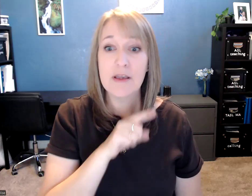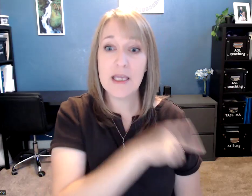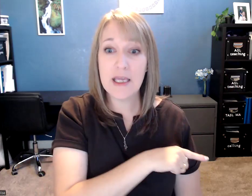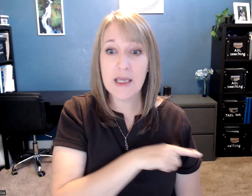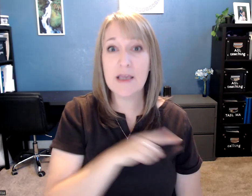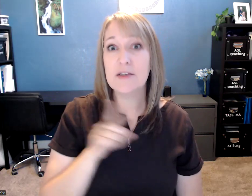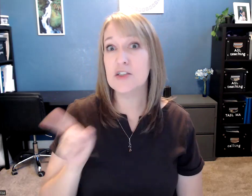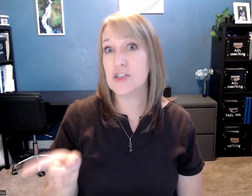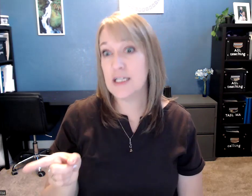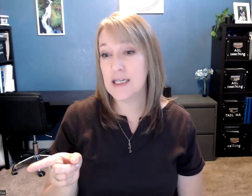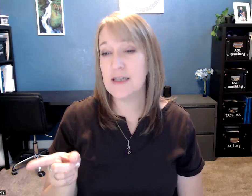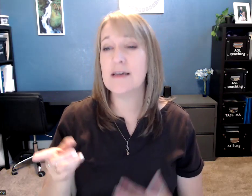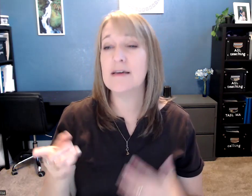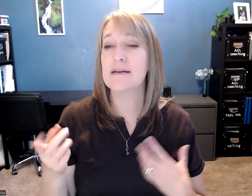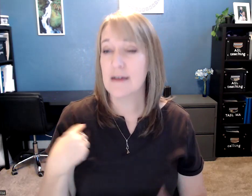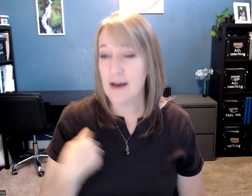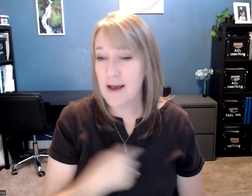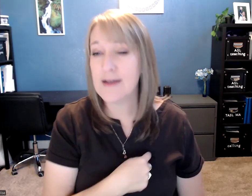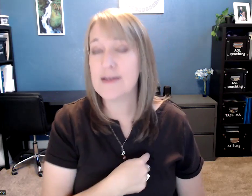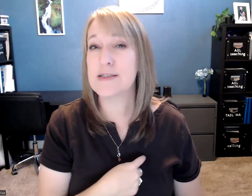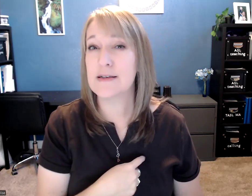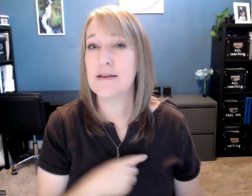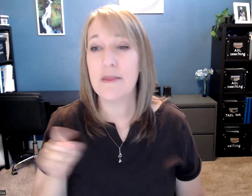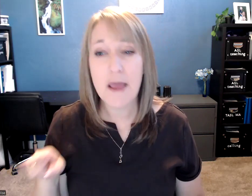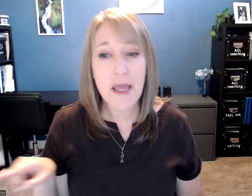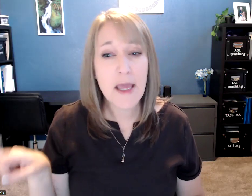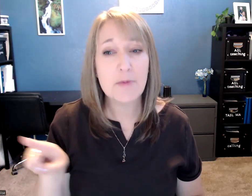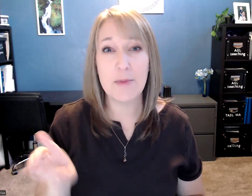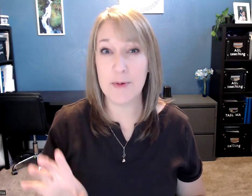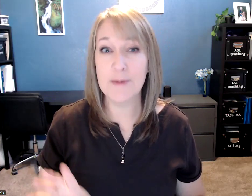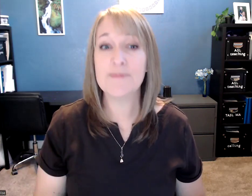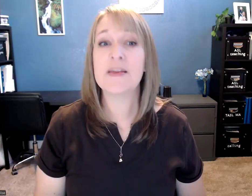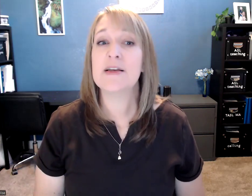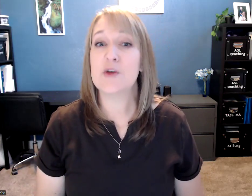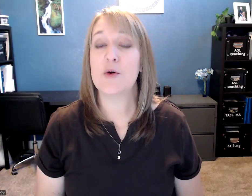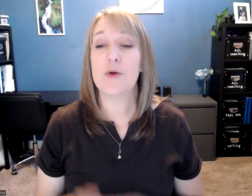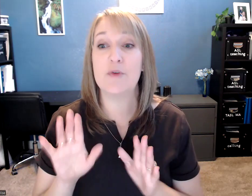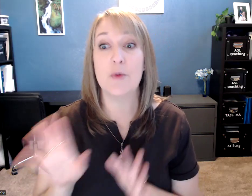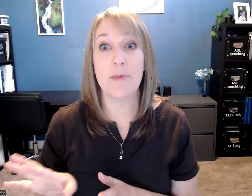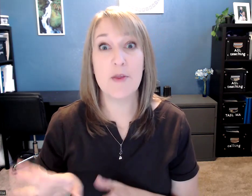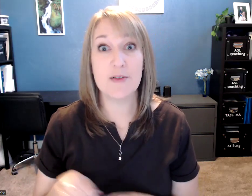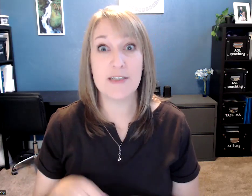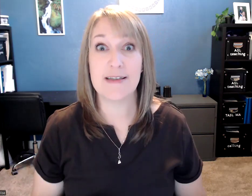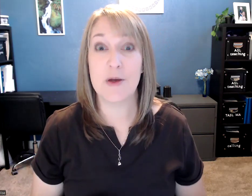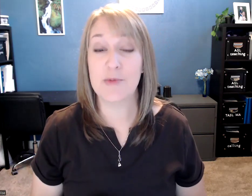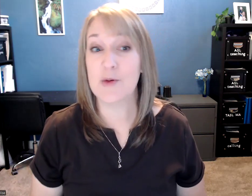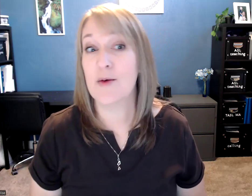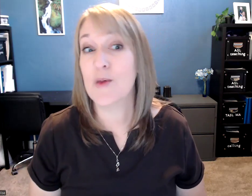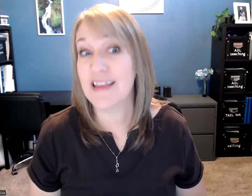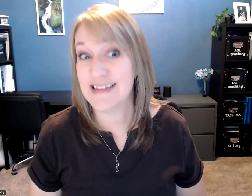he, she, us, they, remember? So if you remember those signs, that will help you a lot with these